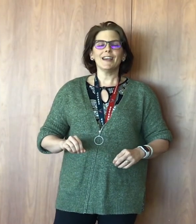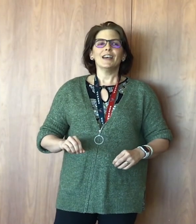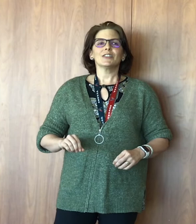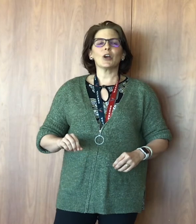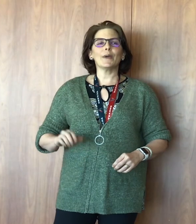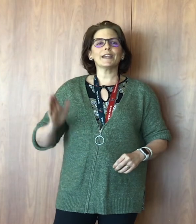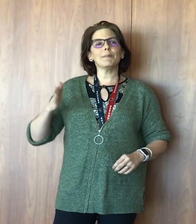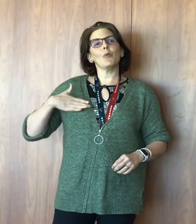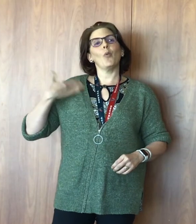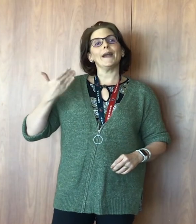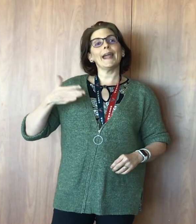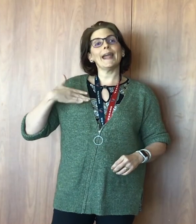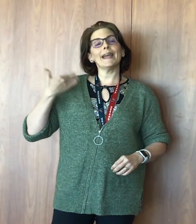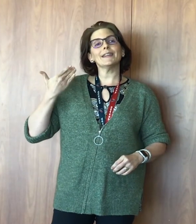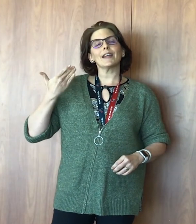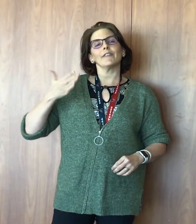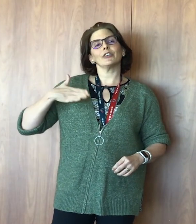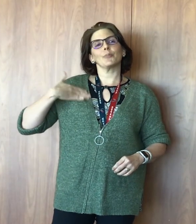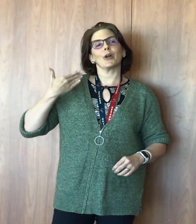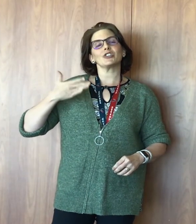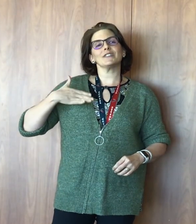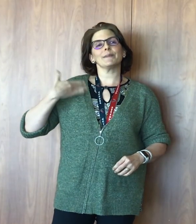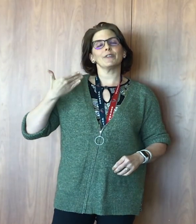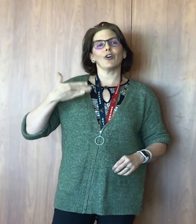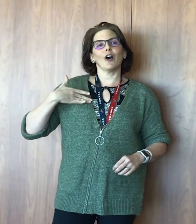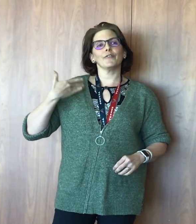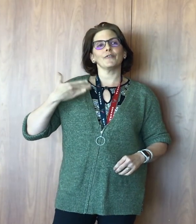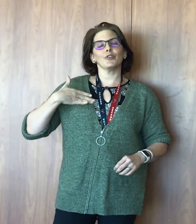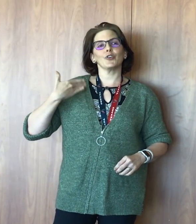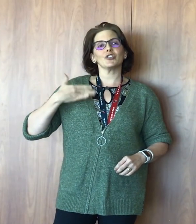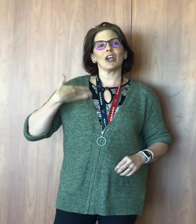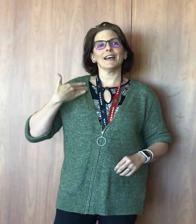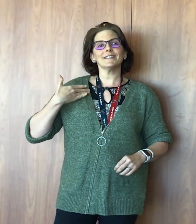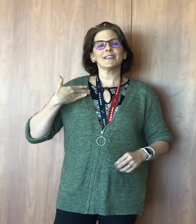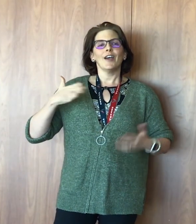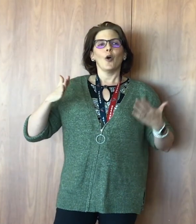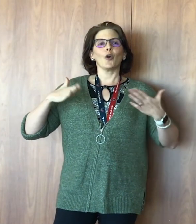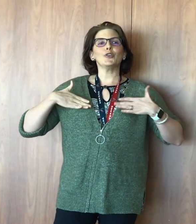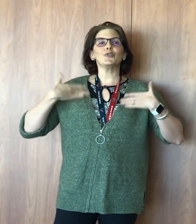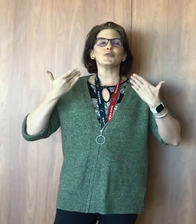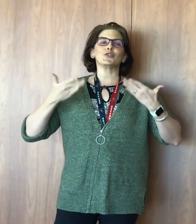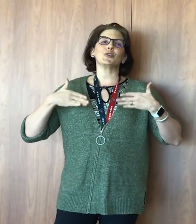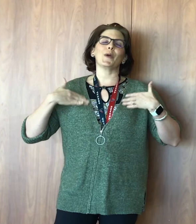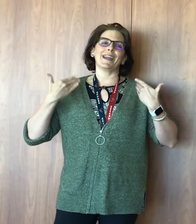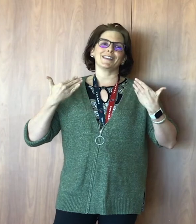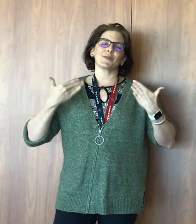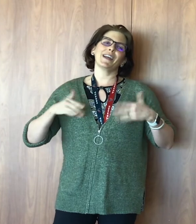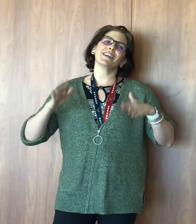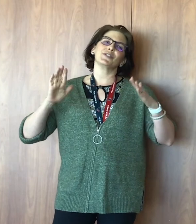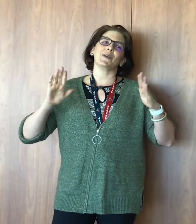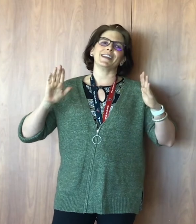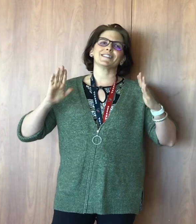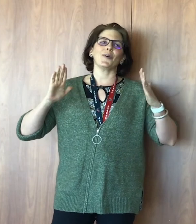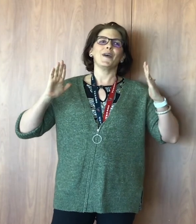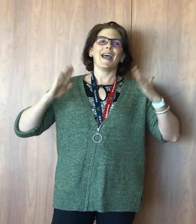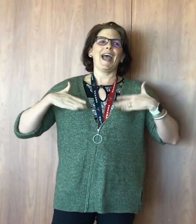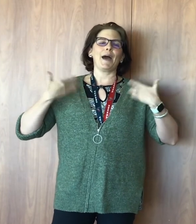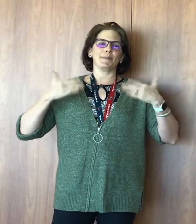So it can be one hand kind of like you're brushing something off of your chest or you can do two hands. So I like two hands. So happy,